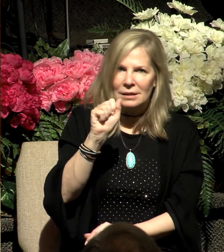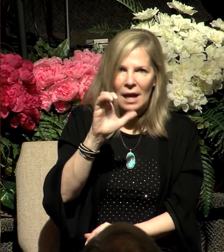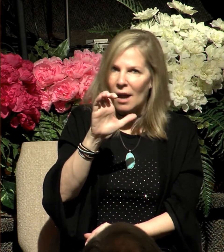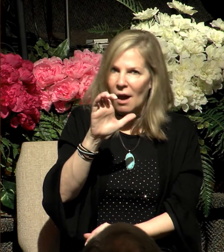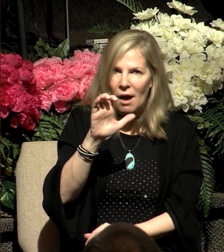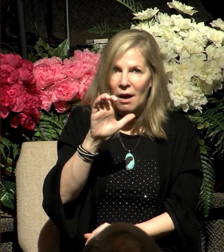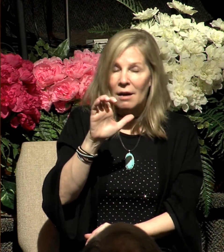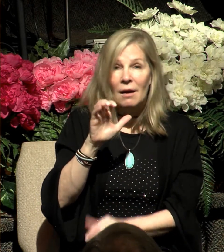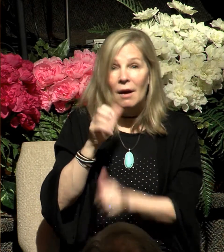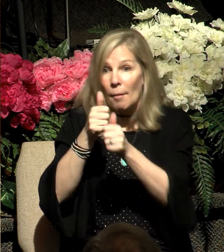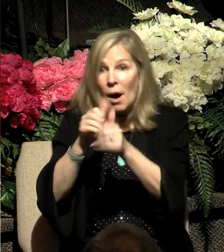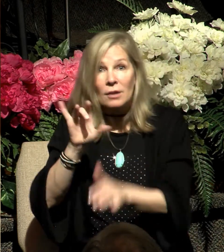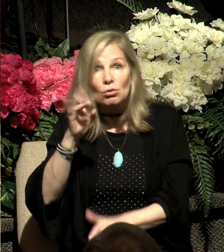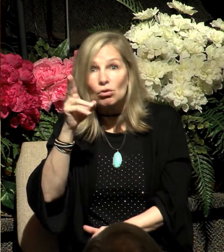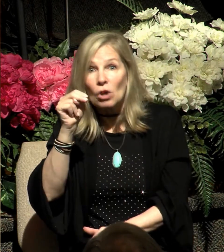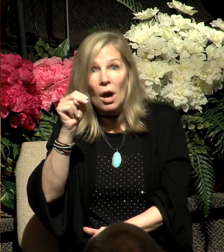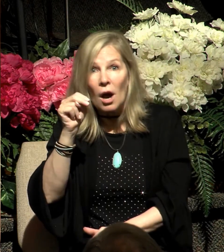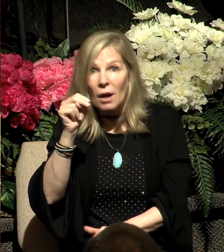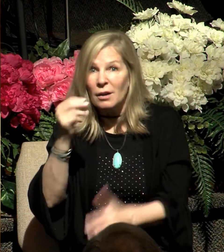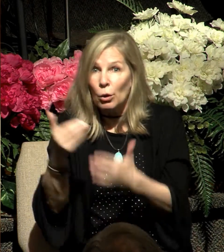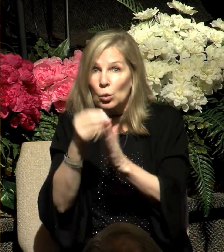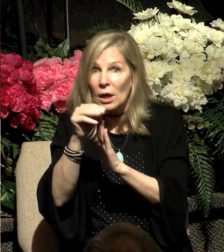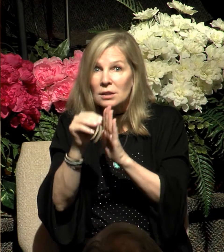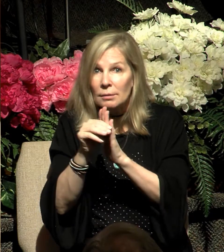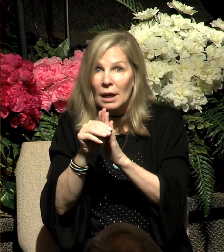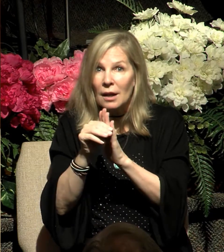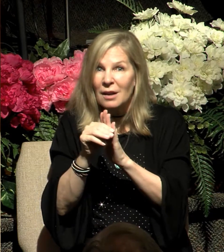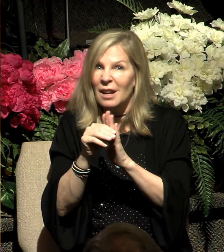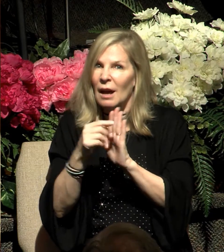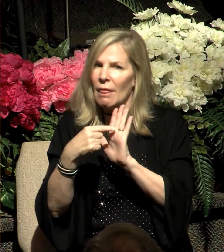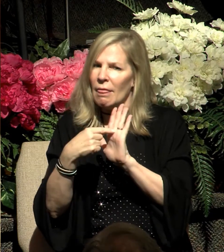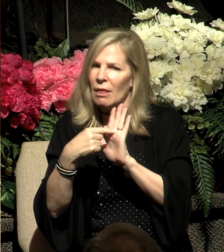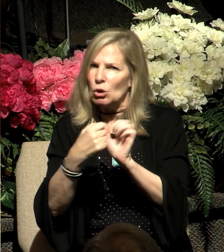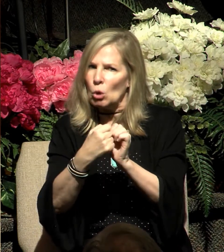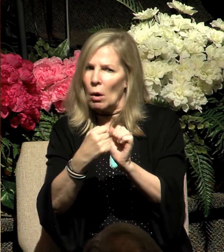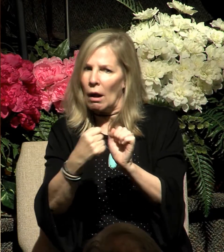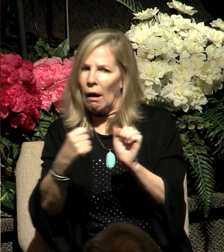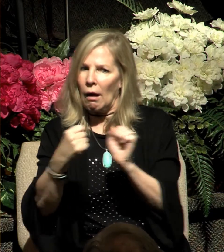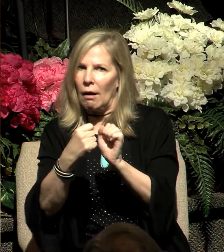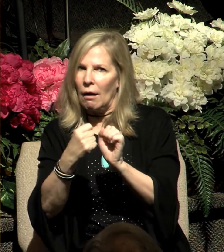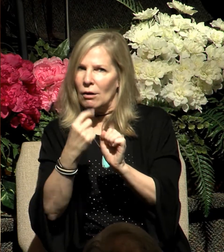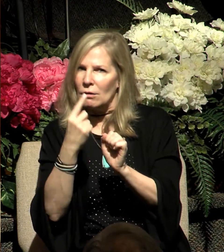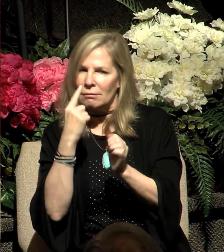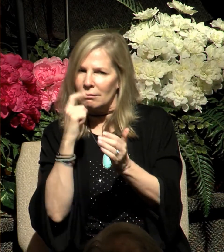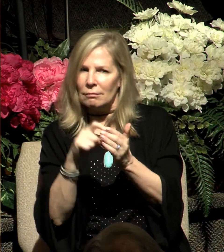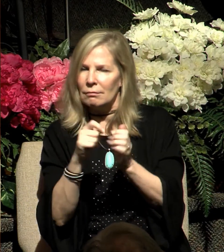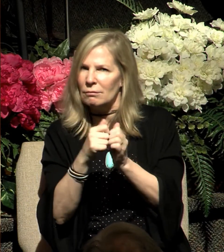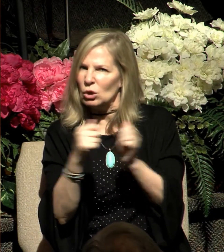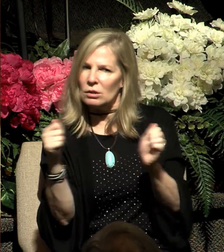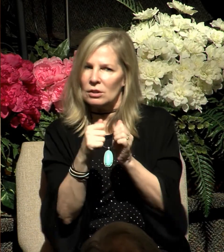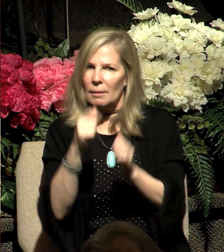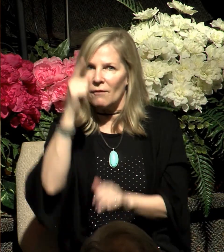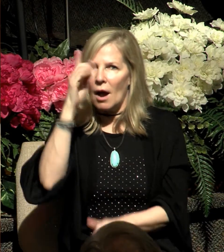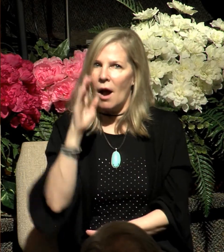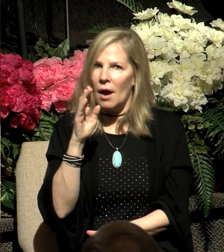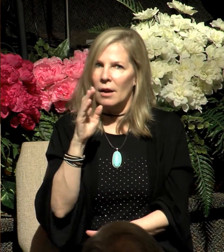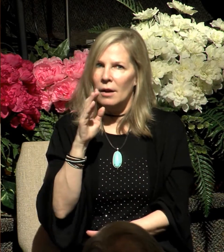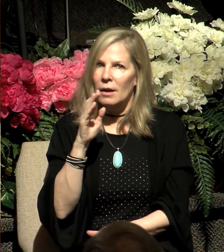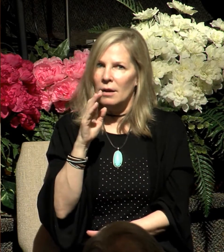John in the New Testament when they were given a glimpse of God. Isaiah 6, we read this. Verse 1, in the